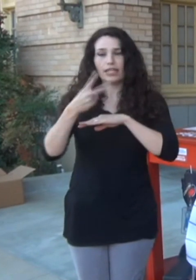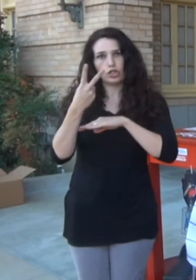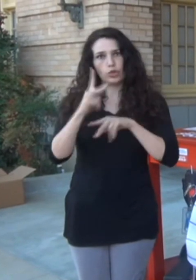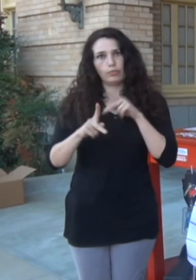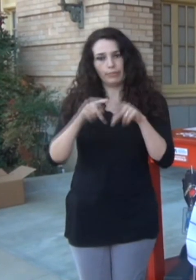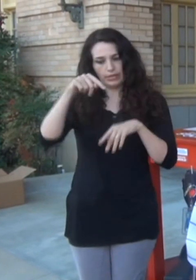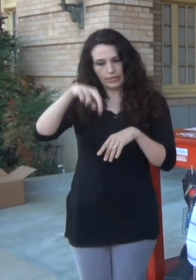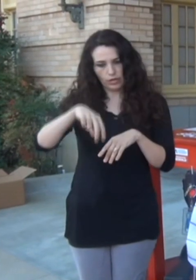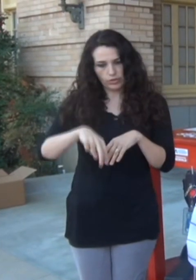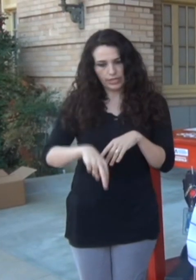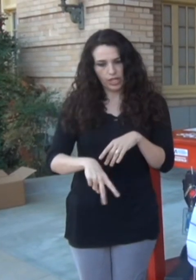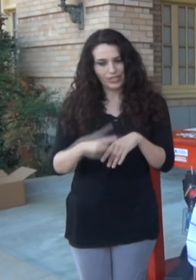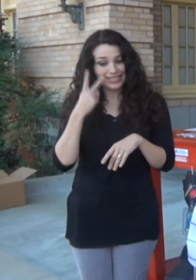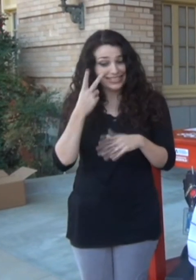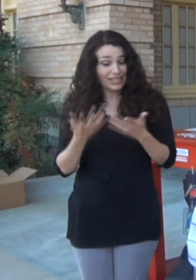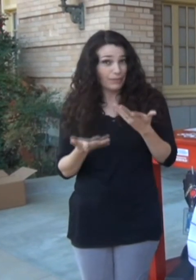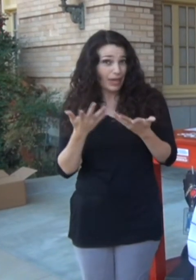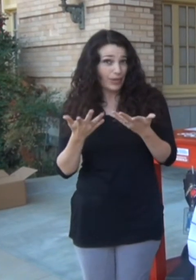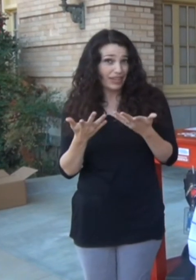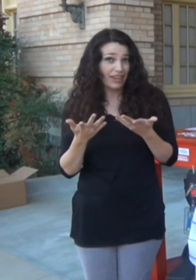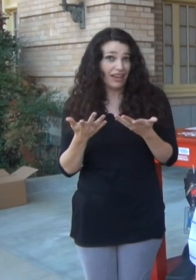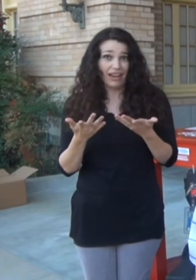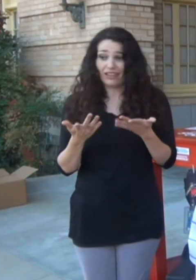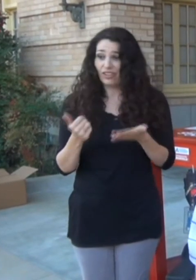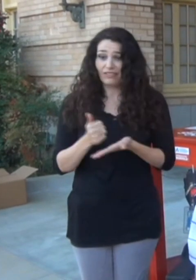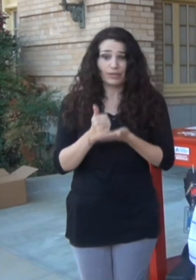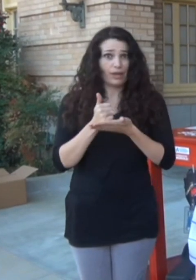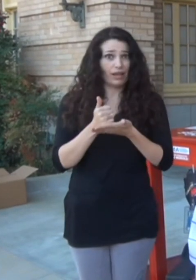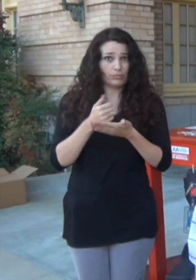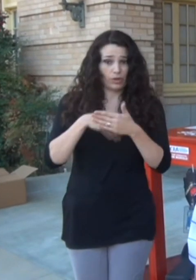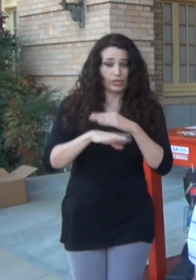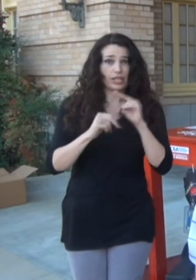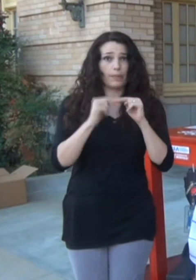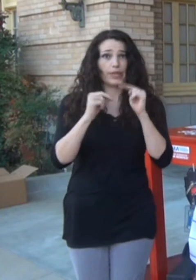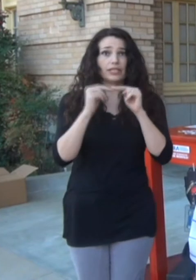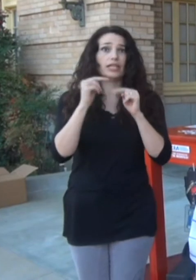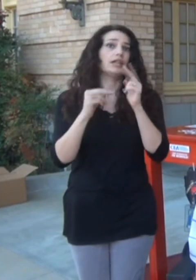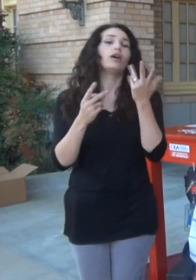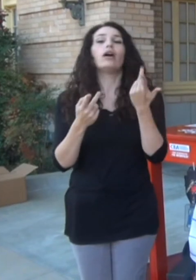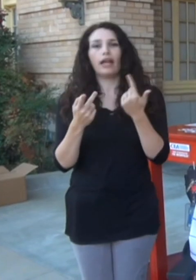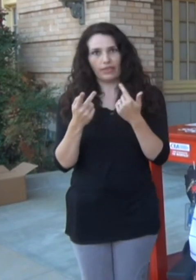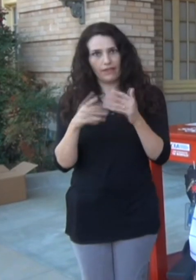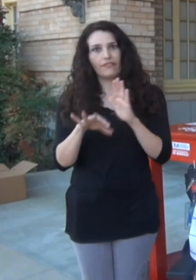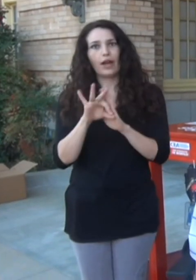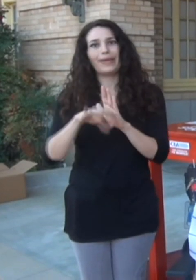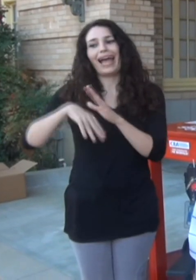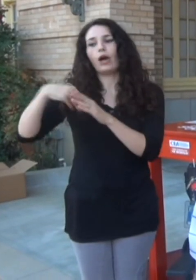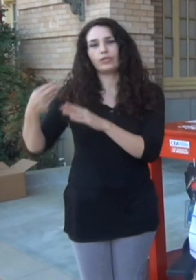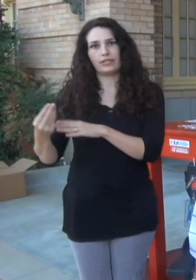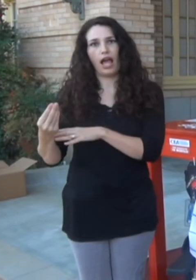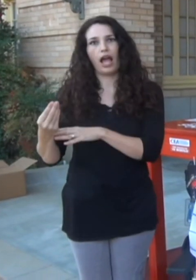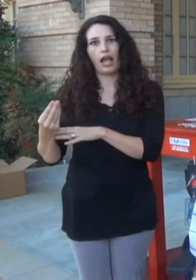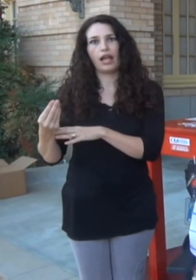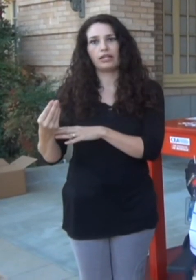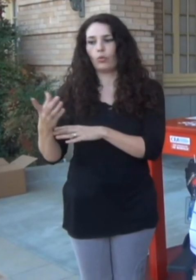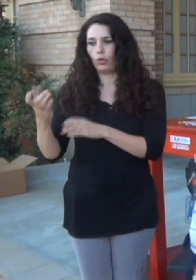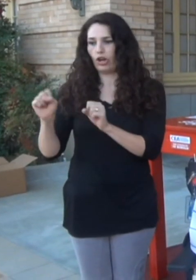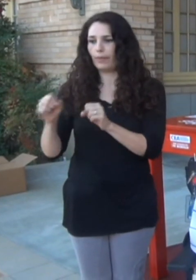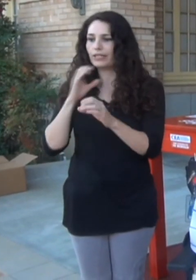to see if maybe I had not perhaps come into the building at that point. And sure enough, they found me outside and were able to communicate with each other via